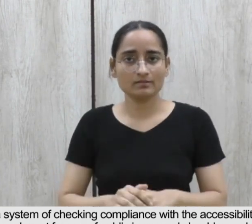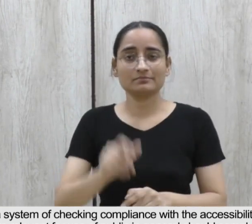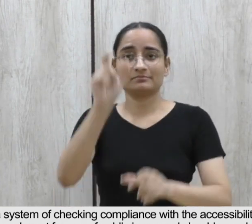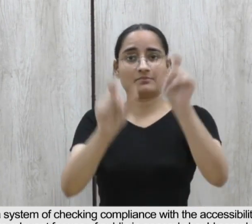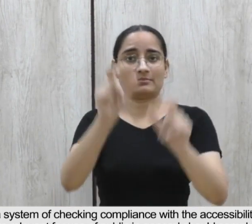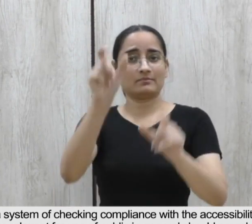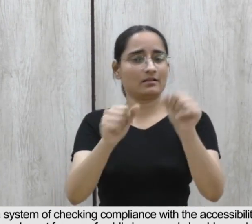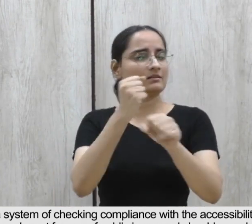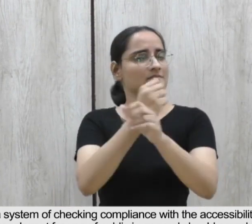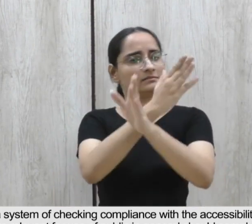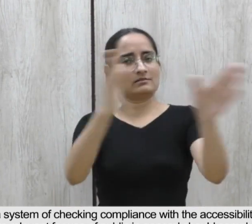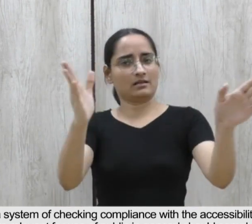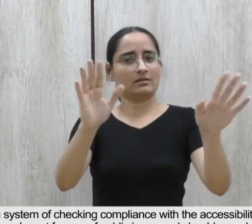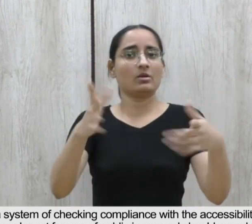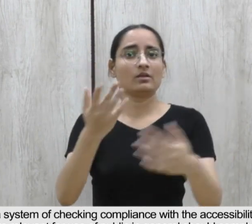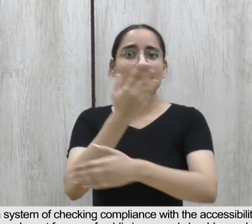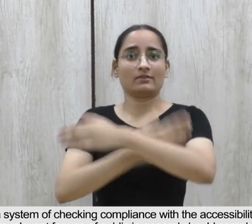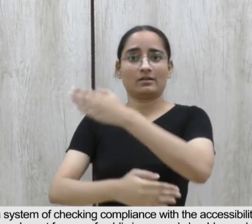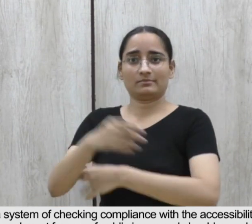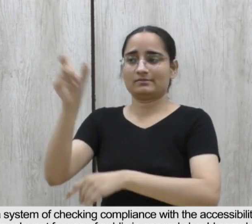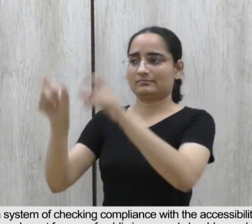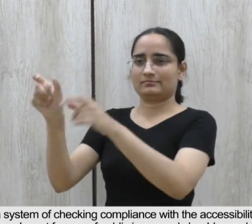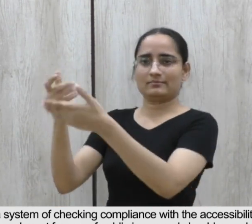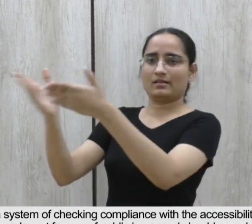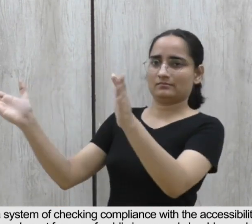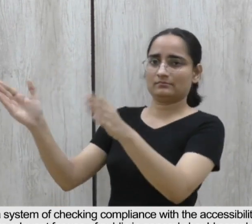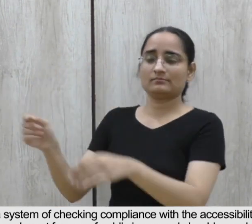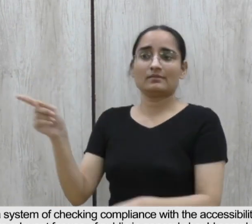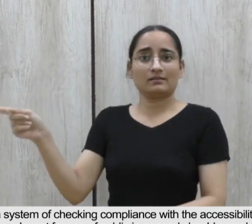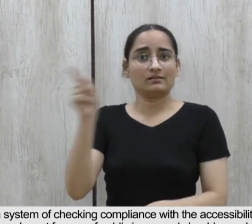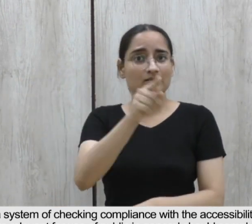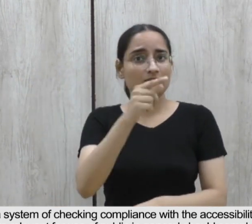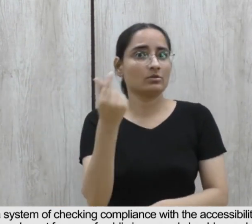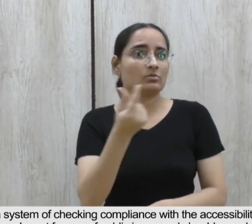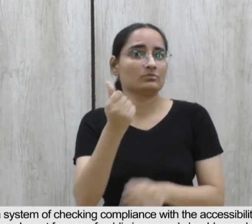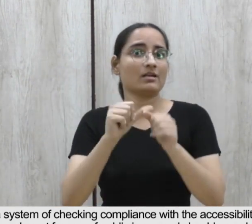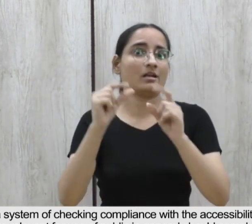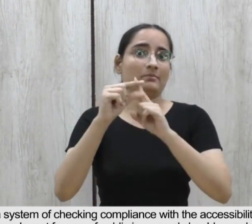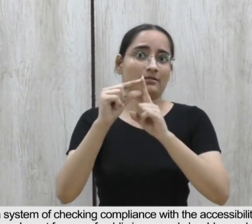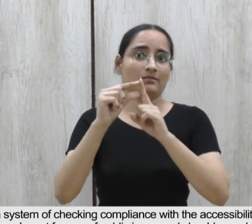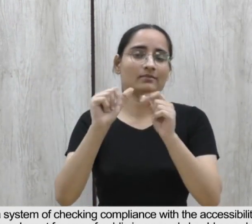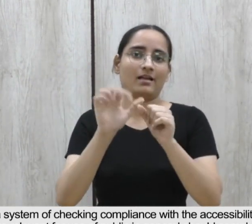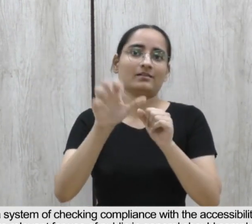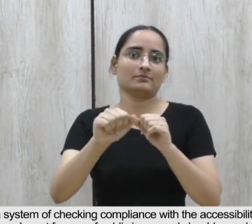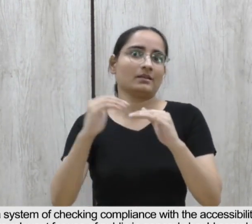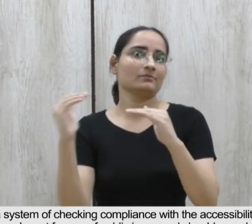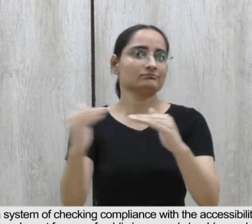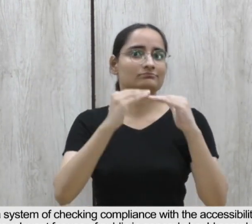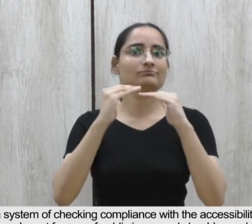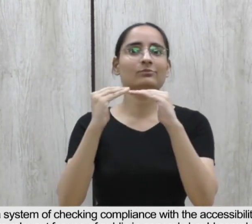should comply with accessibility standards.